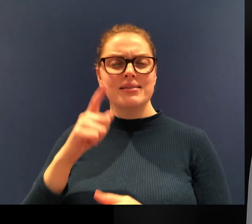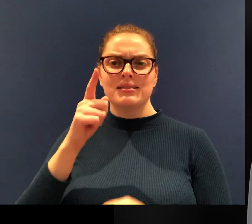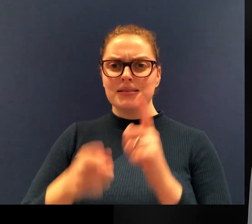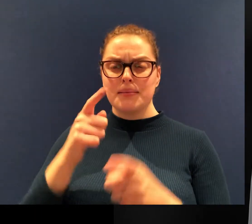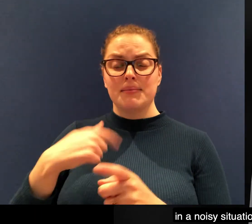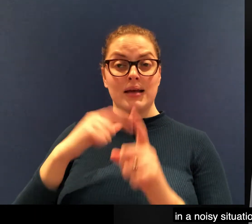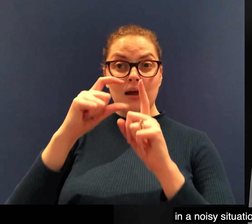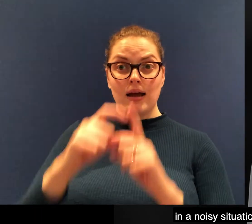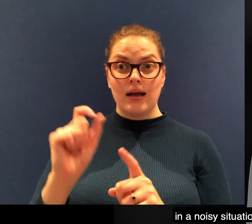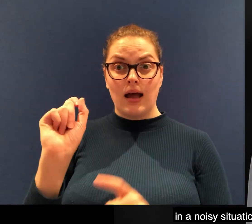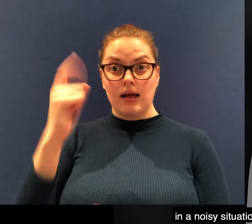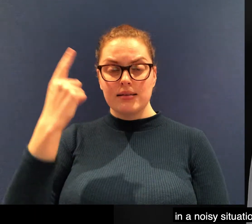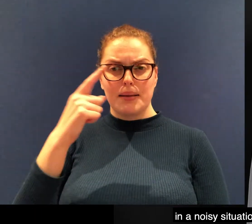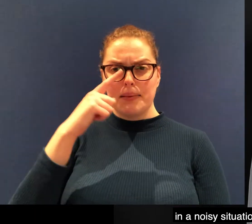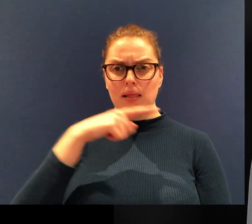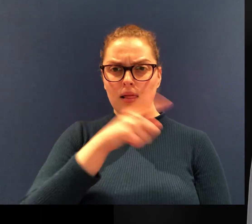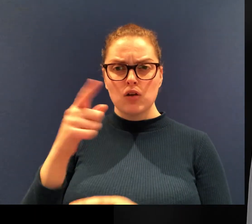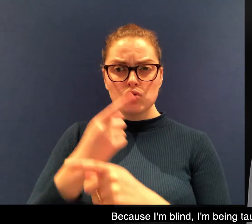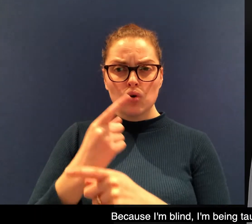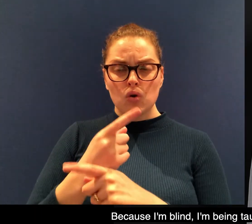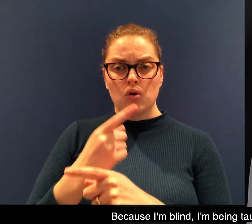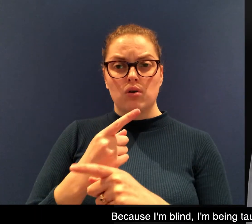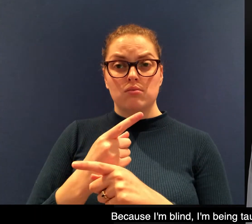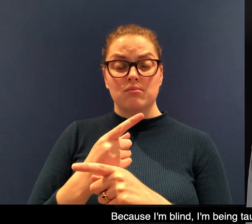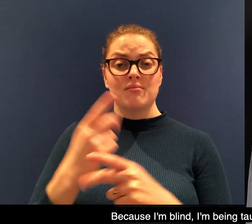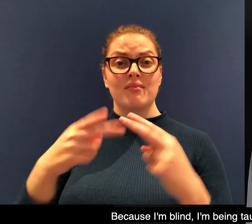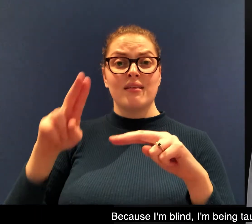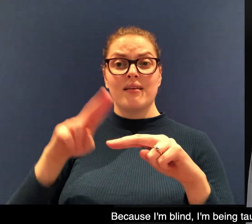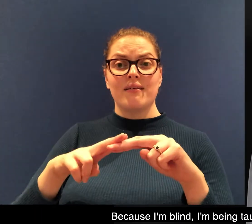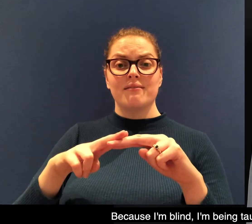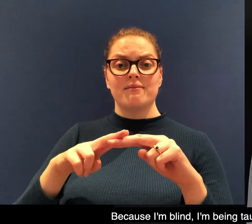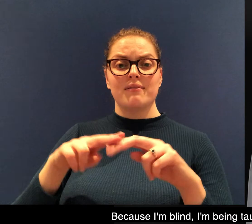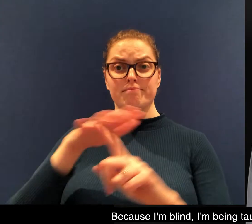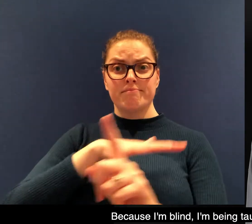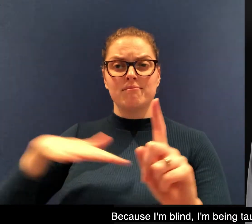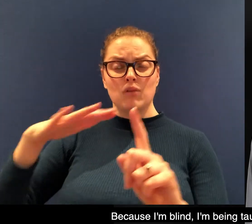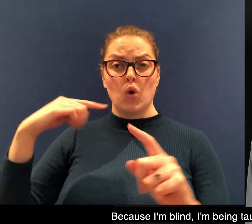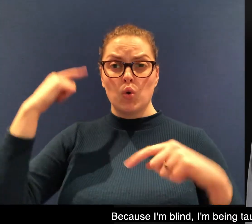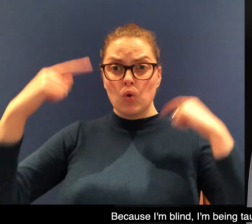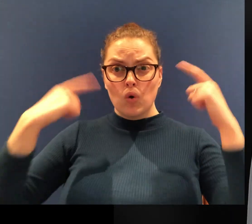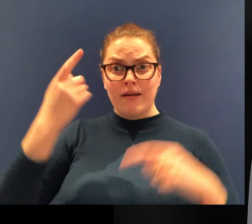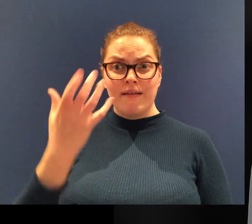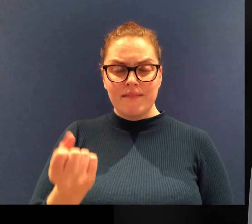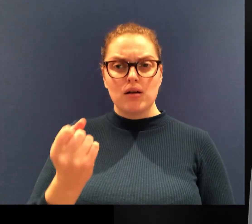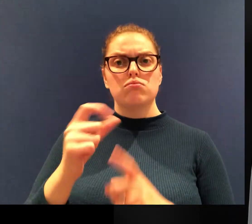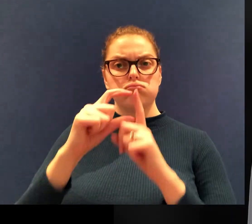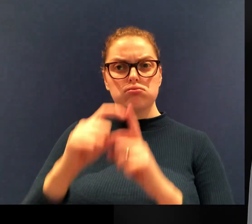in a noisy situation. Because I'm blind I'm being taught one-on-one.